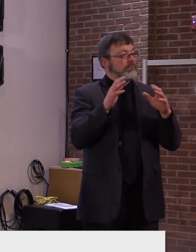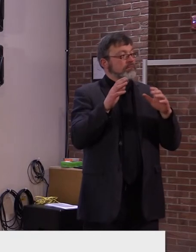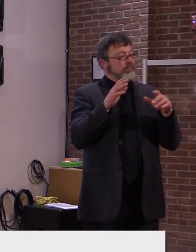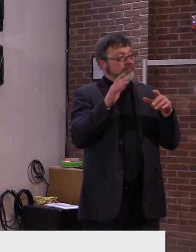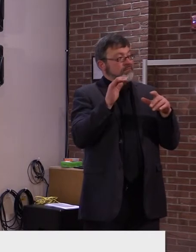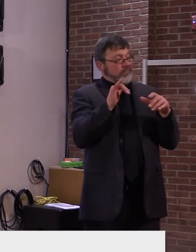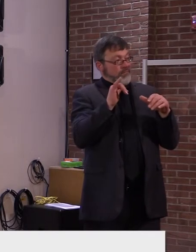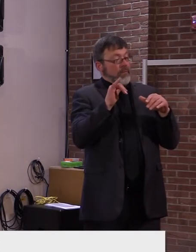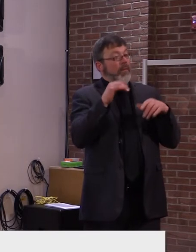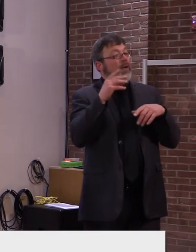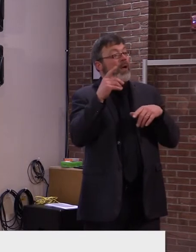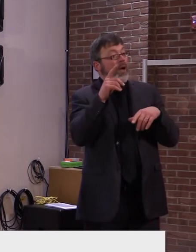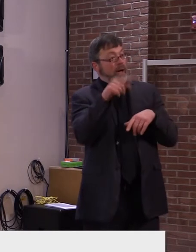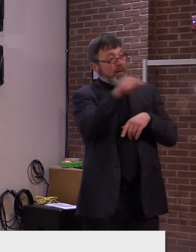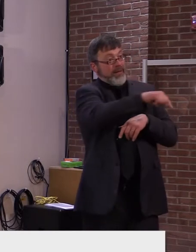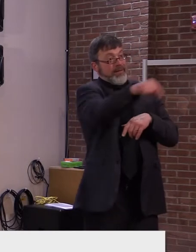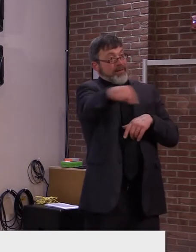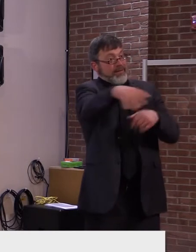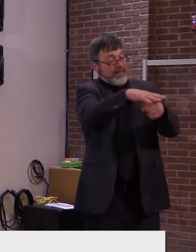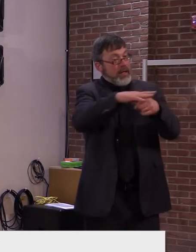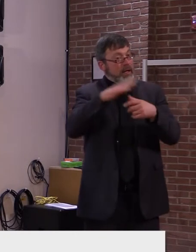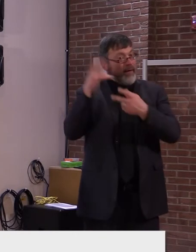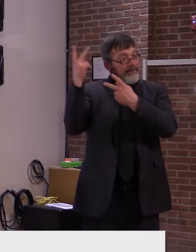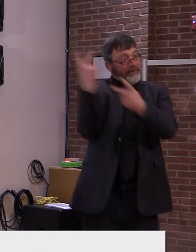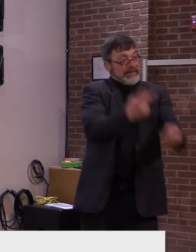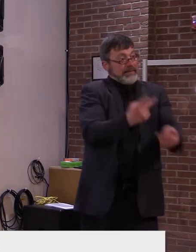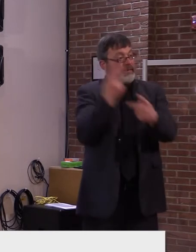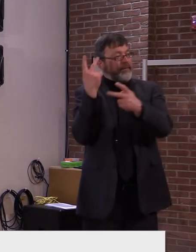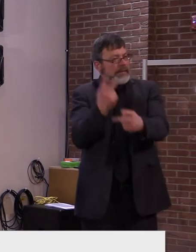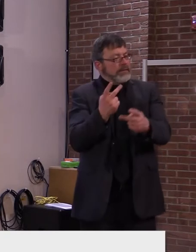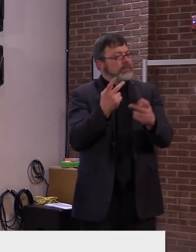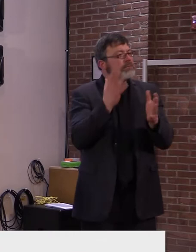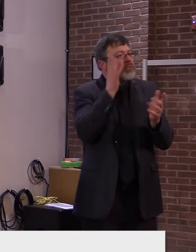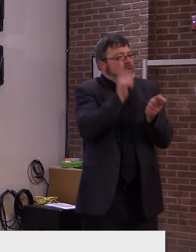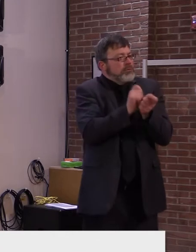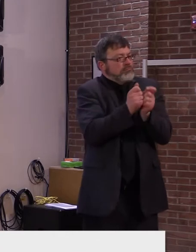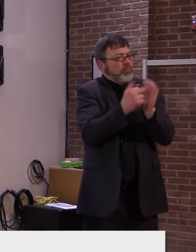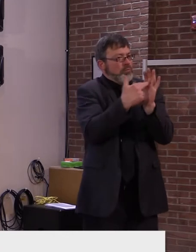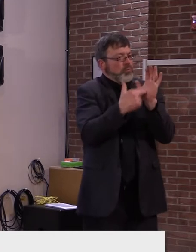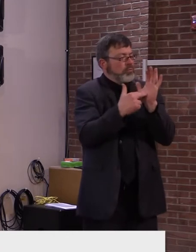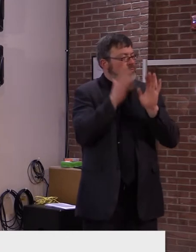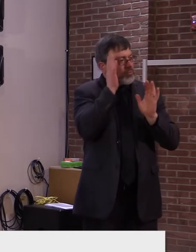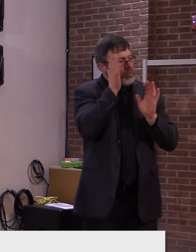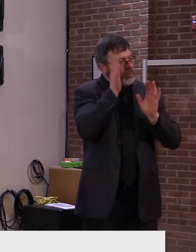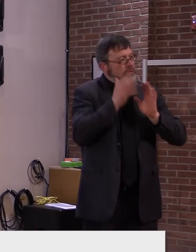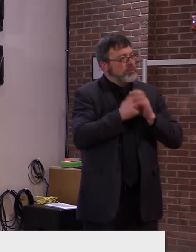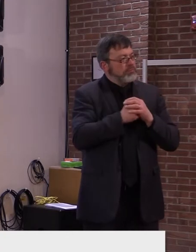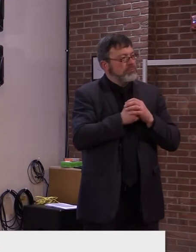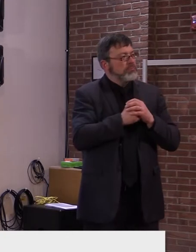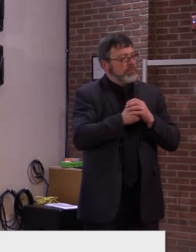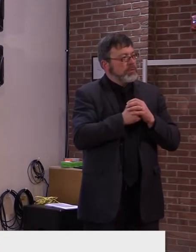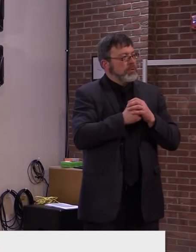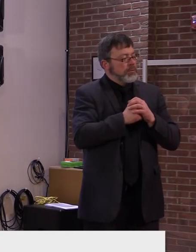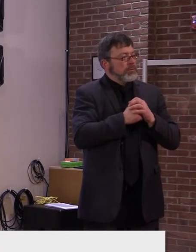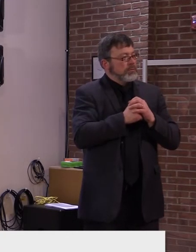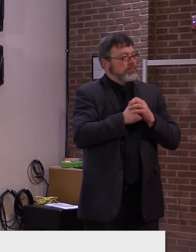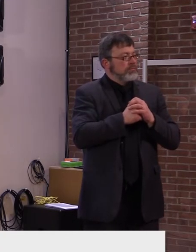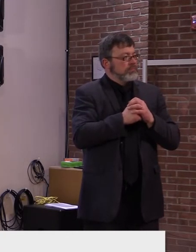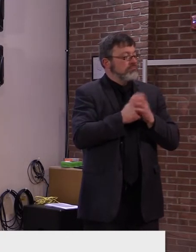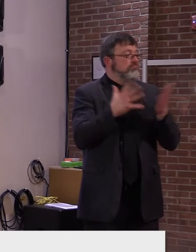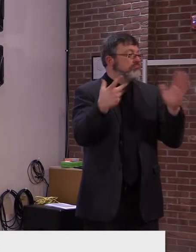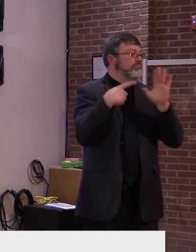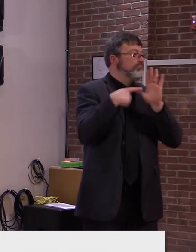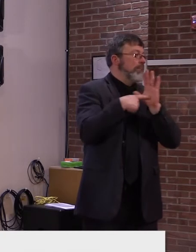indoors participating in non and participating in non-medical essential services such as salon